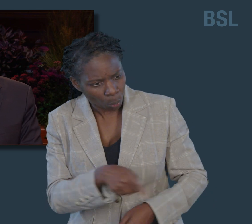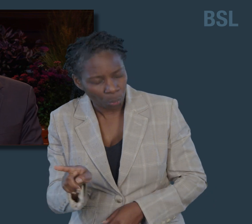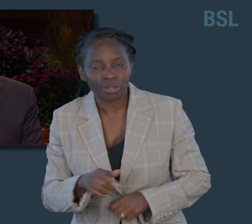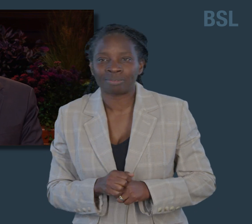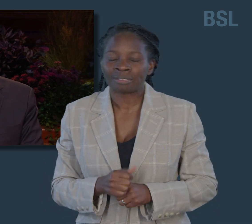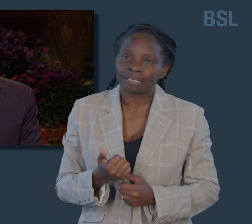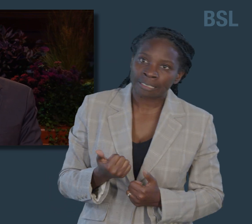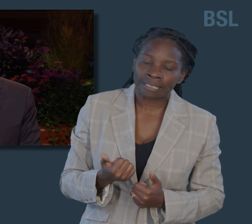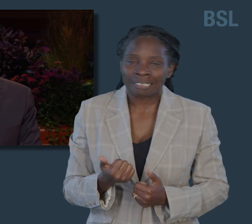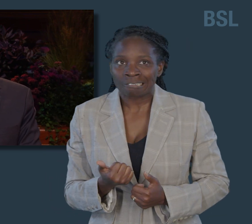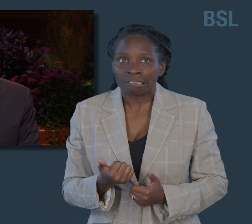journey each time.